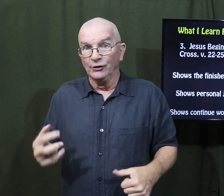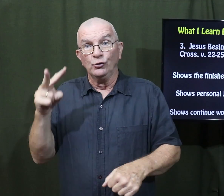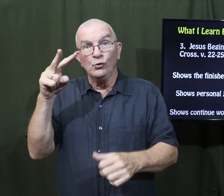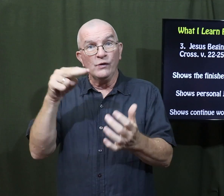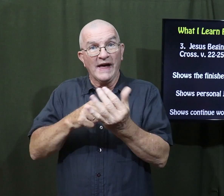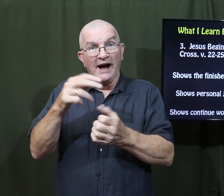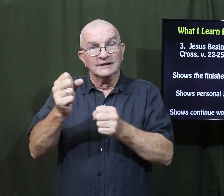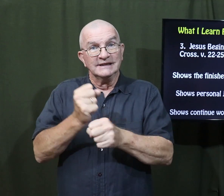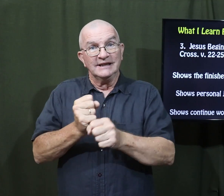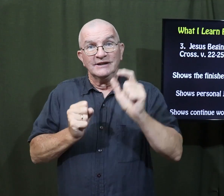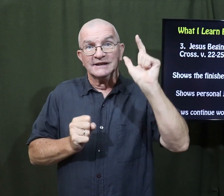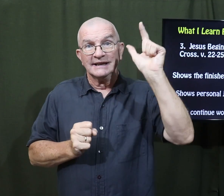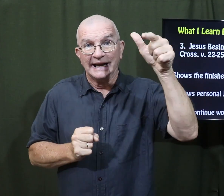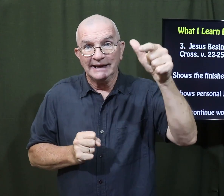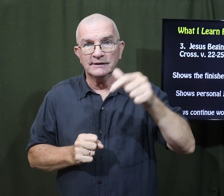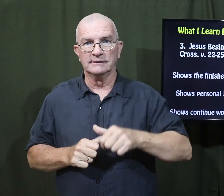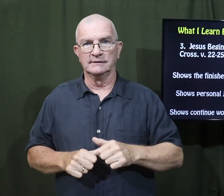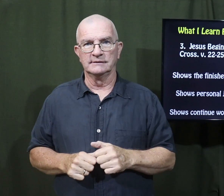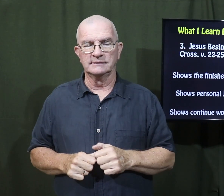Today, 2,000 years later,